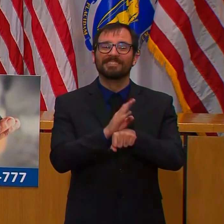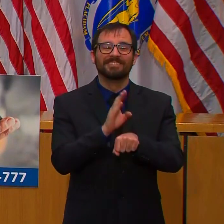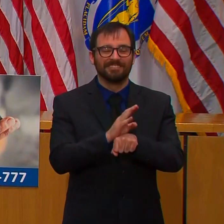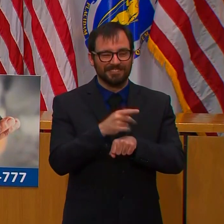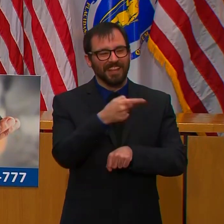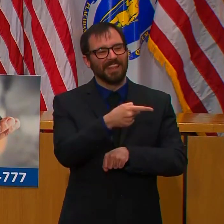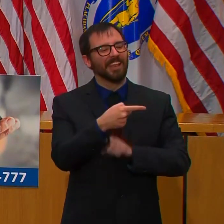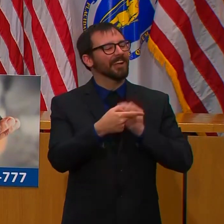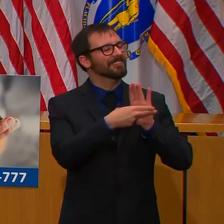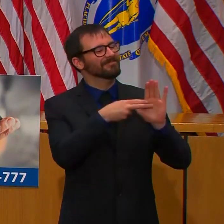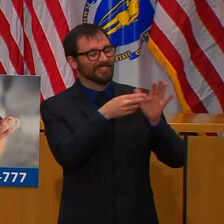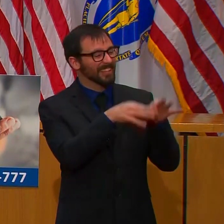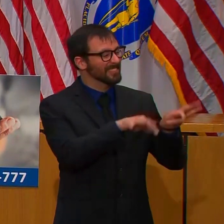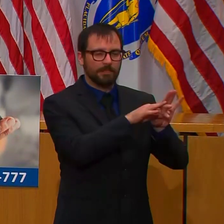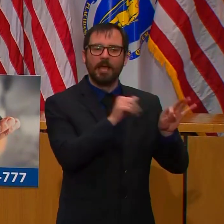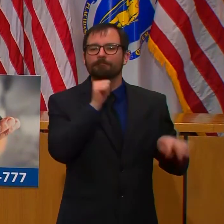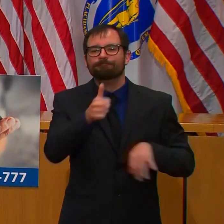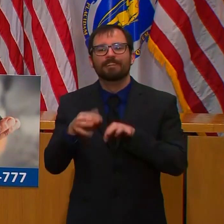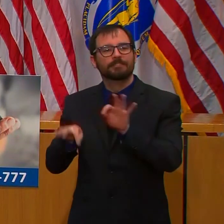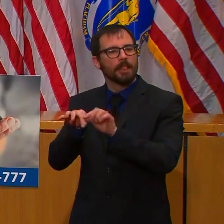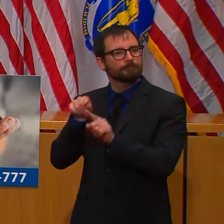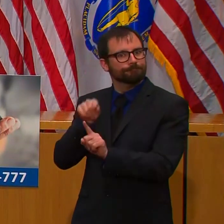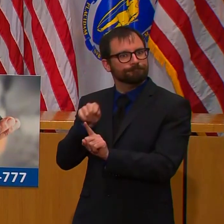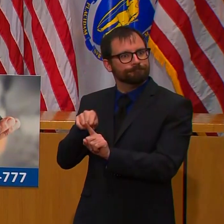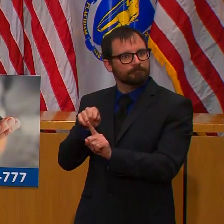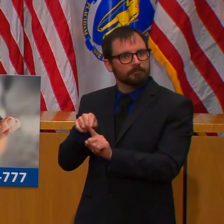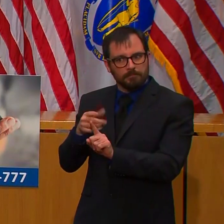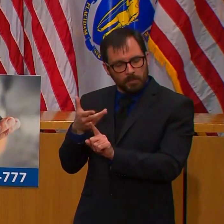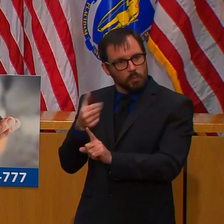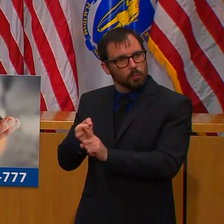nature and potentially the future of their operations,